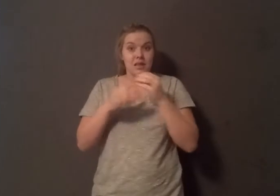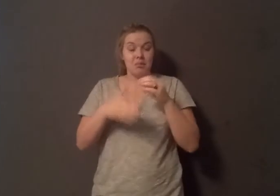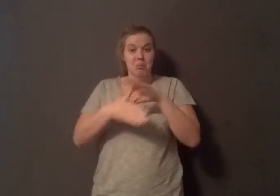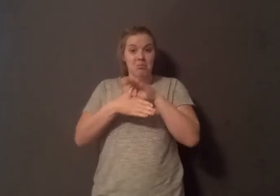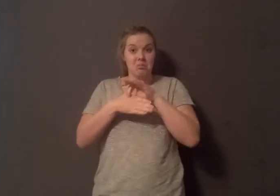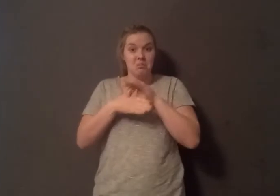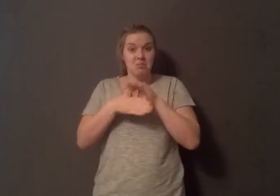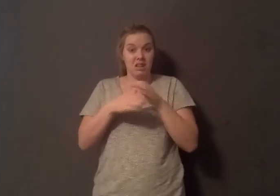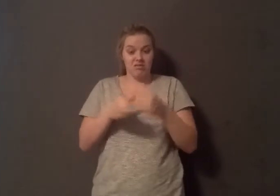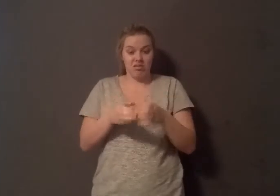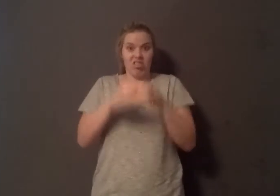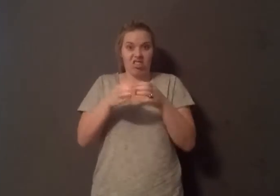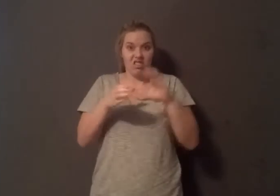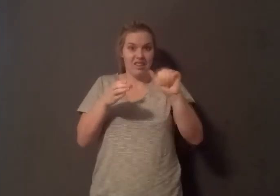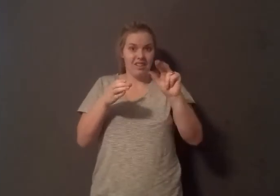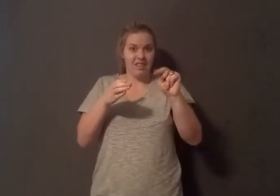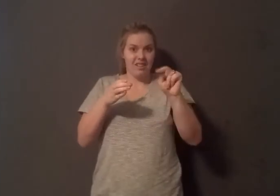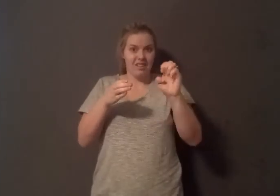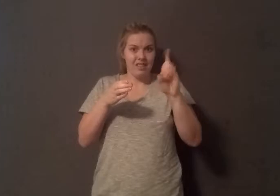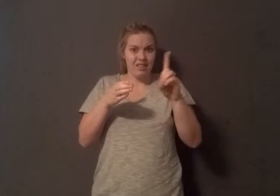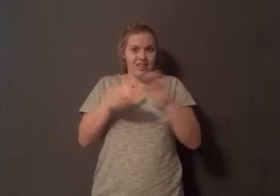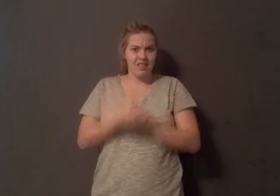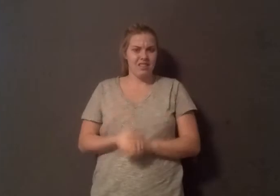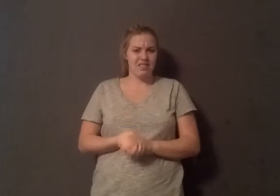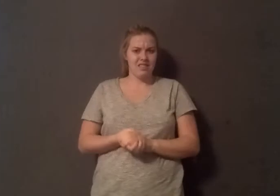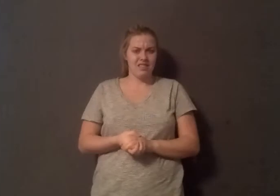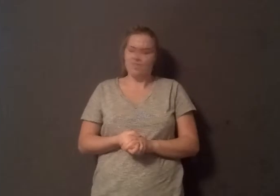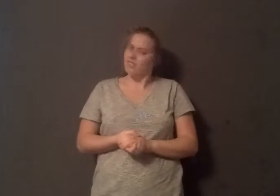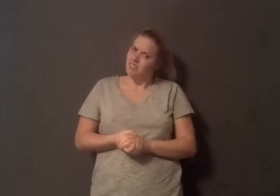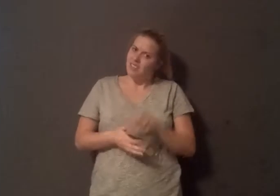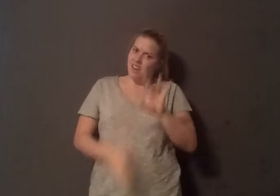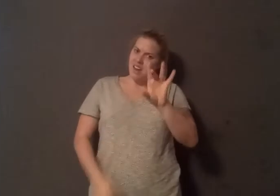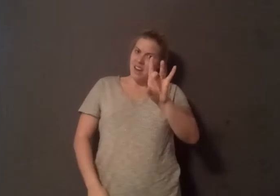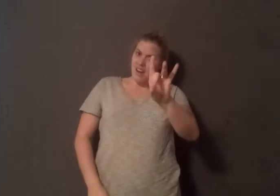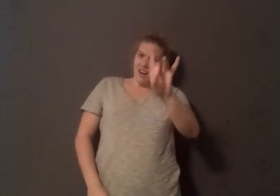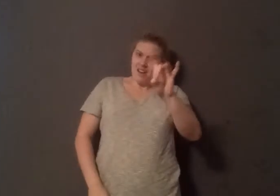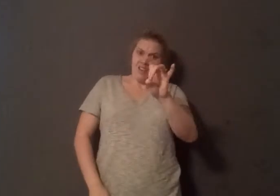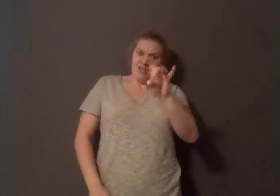after the World Health Organization reviewed over 800 studies definitively linking processed meat to cancer.